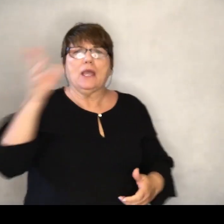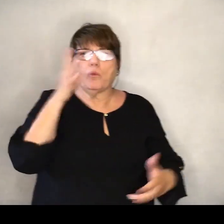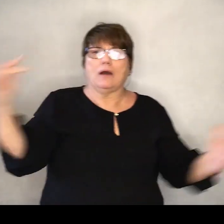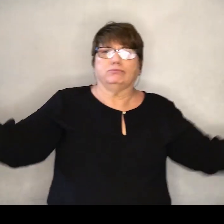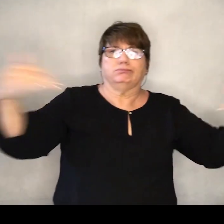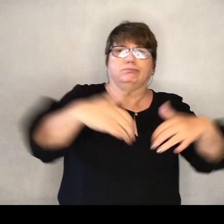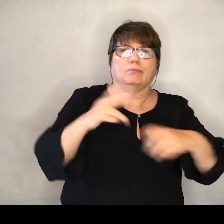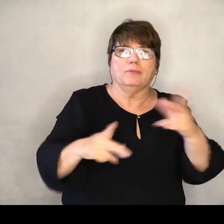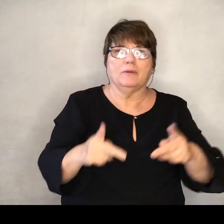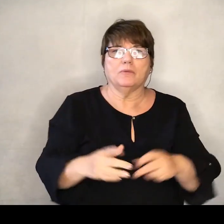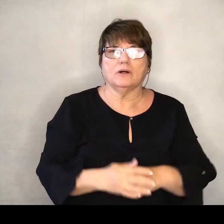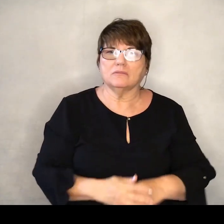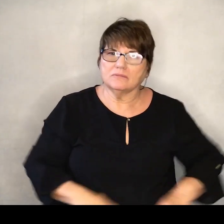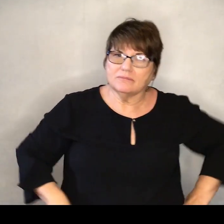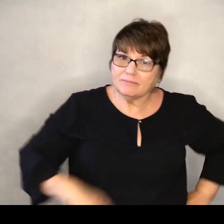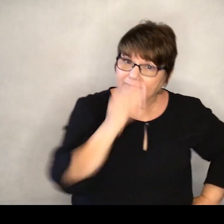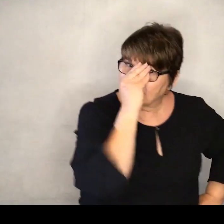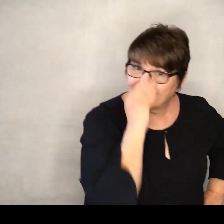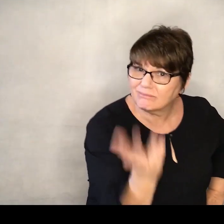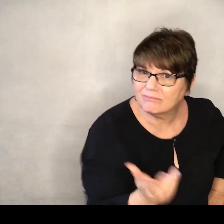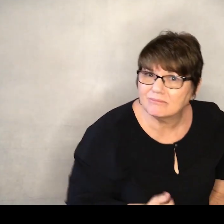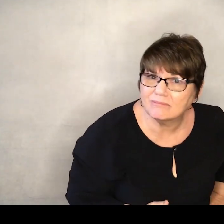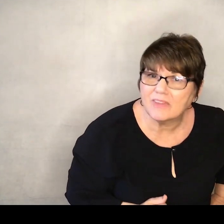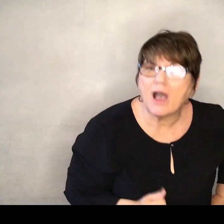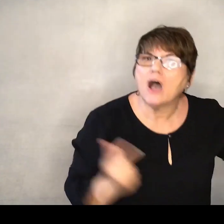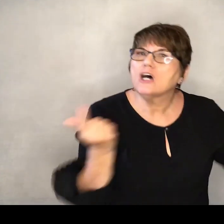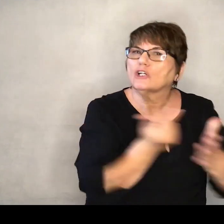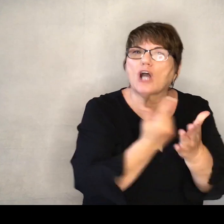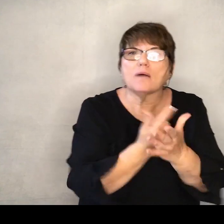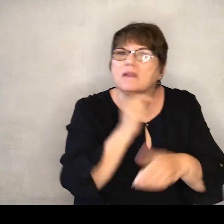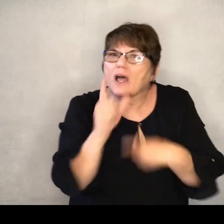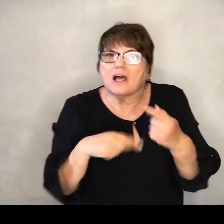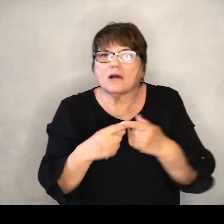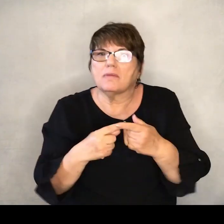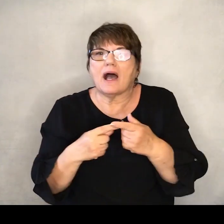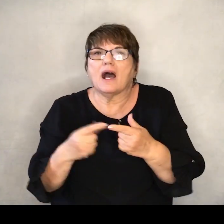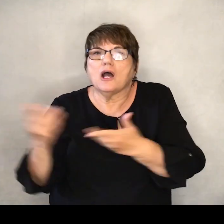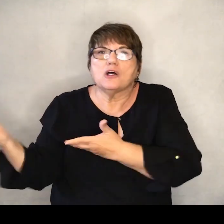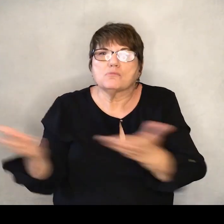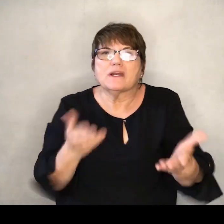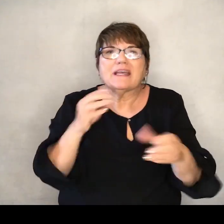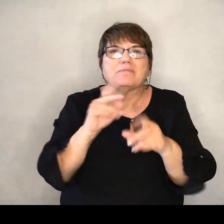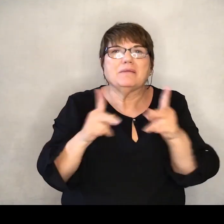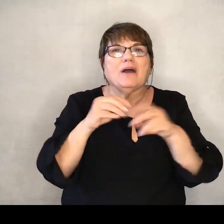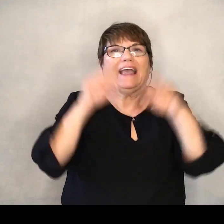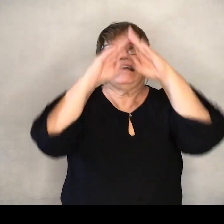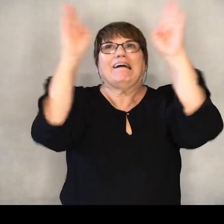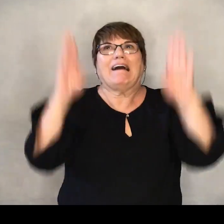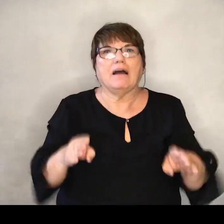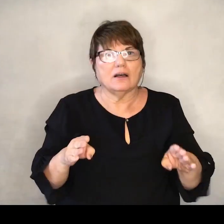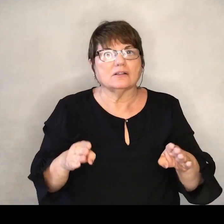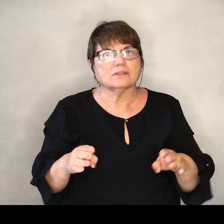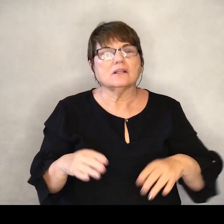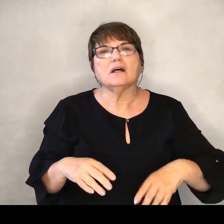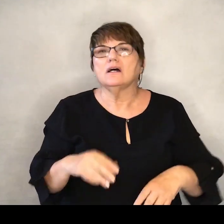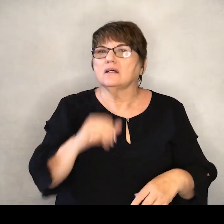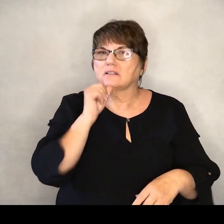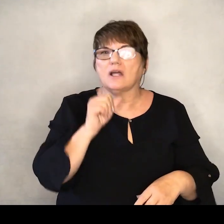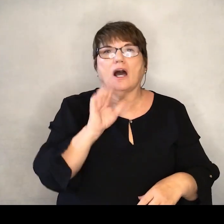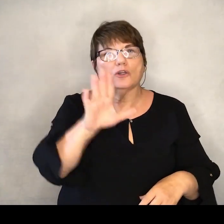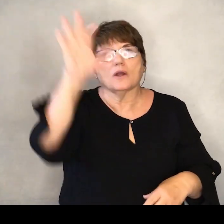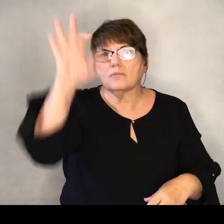The fact is the gospel is not about bringing people in here. And it certainly isn't your